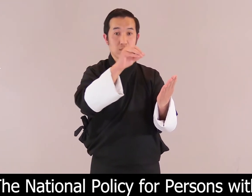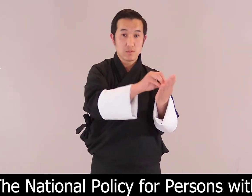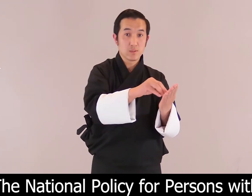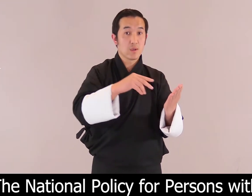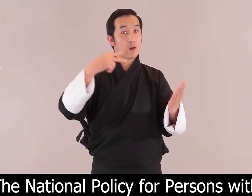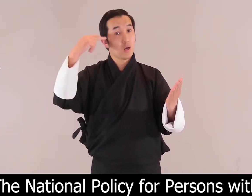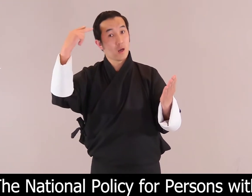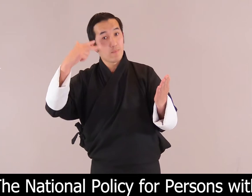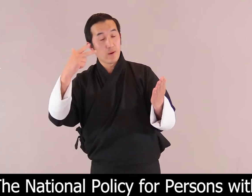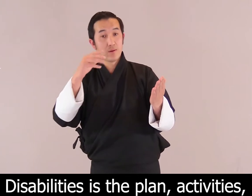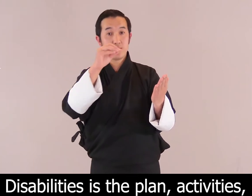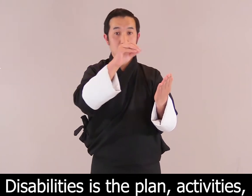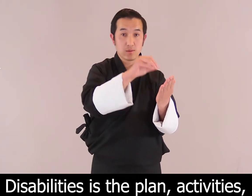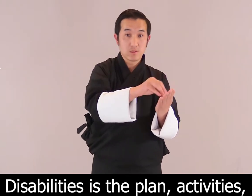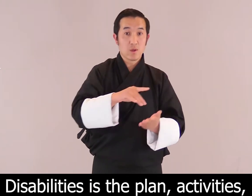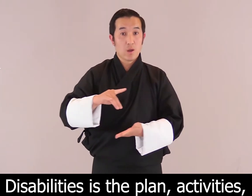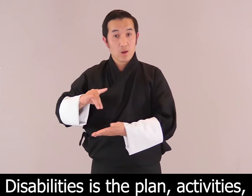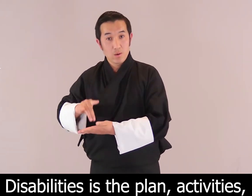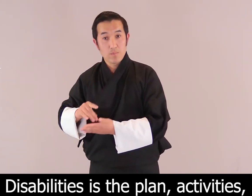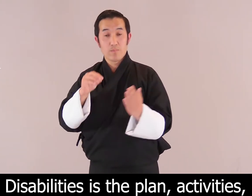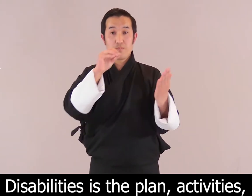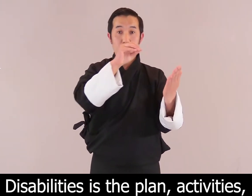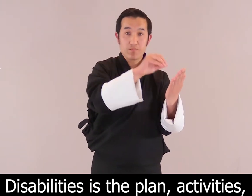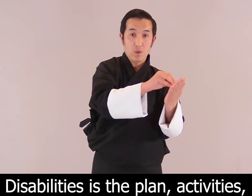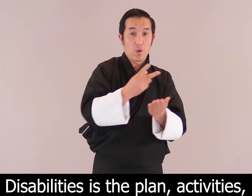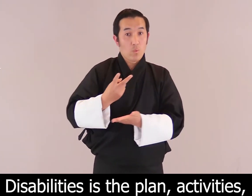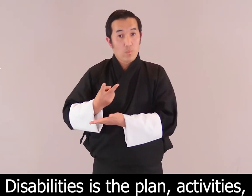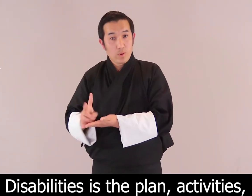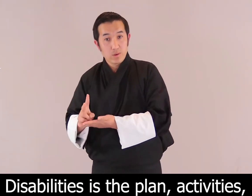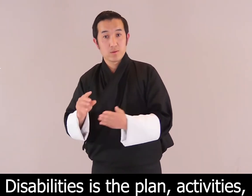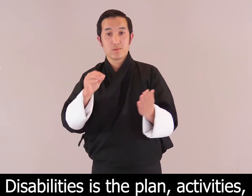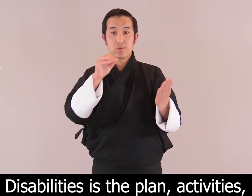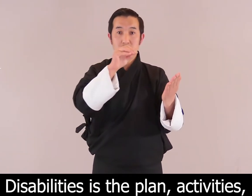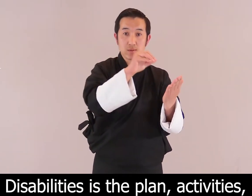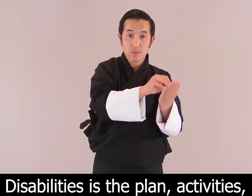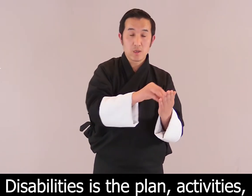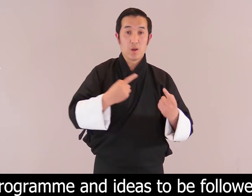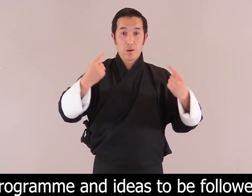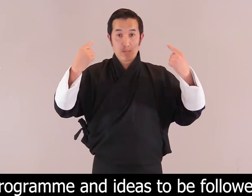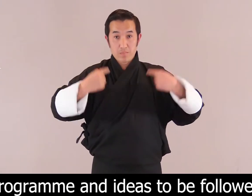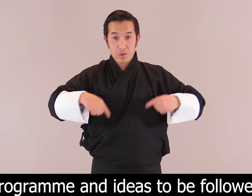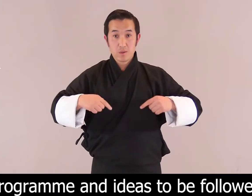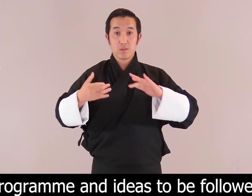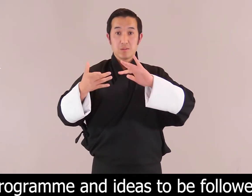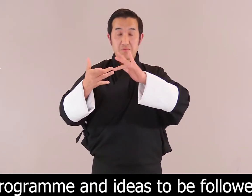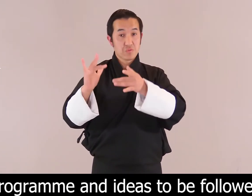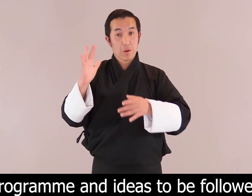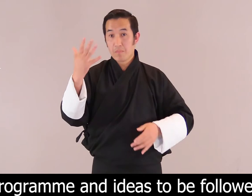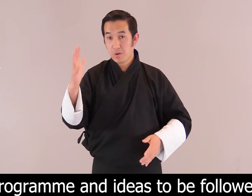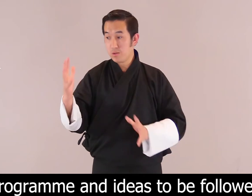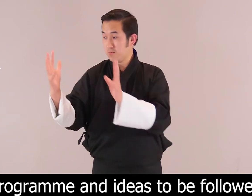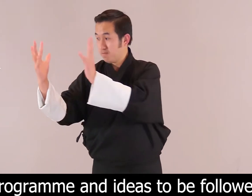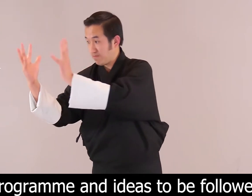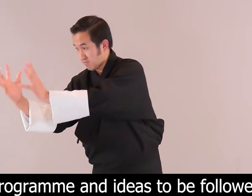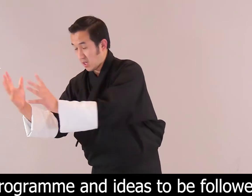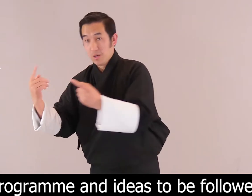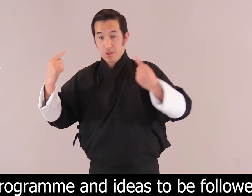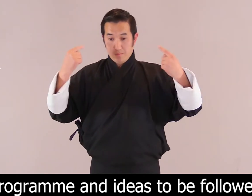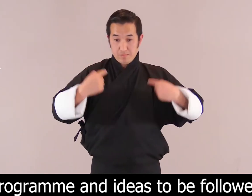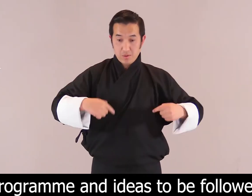is the plan, activities, program and ideas to be followed while working with